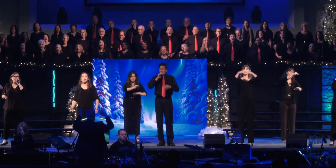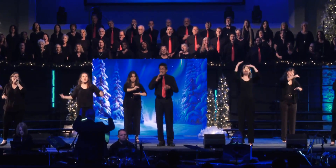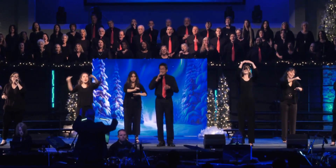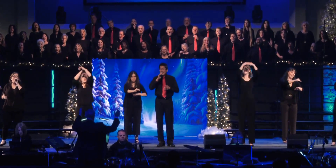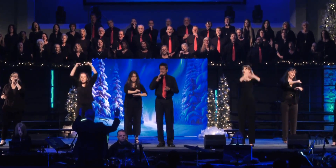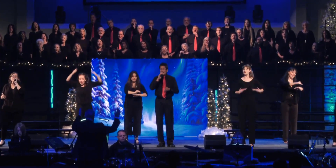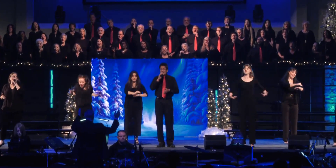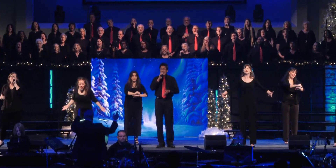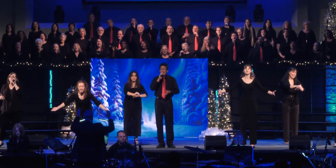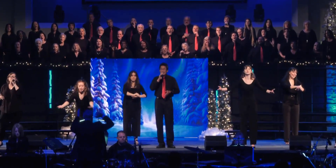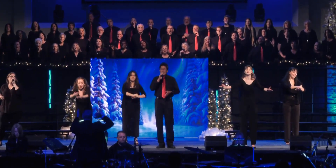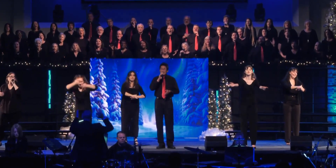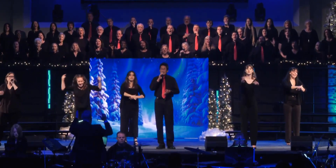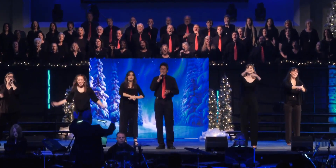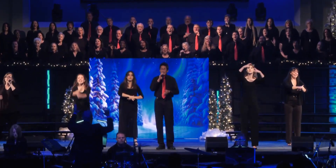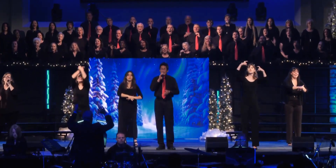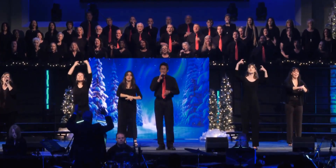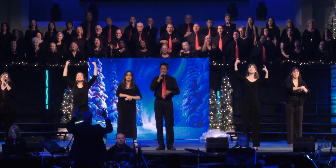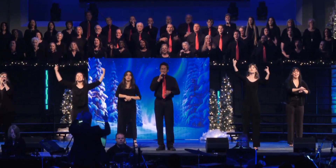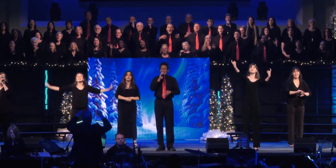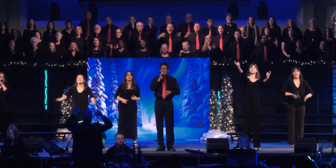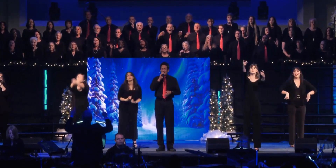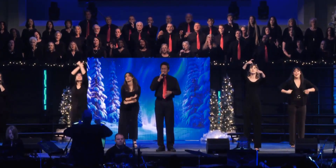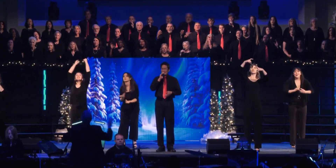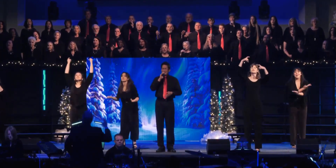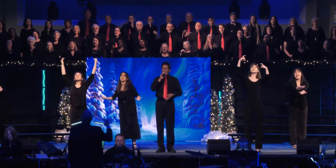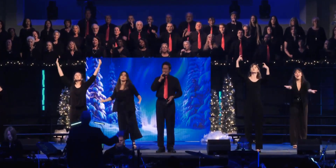Let heaven and nature sing